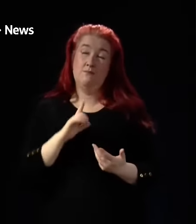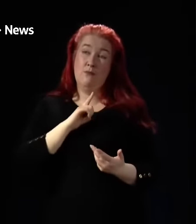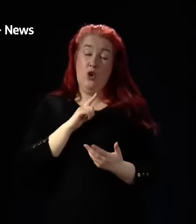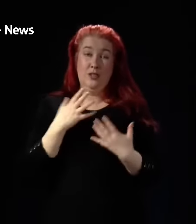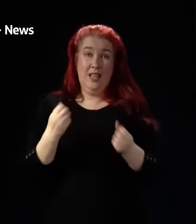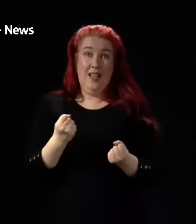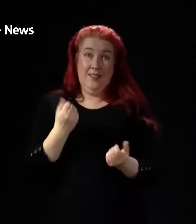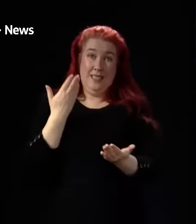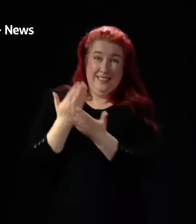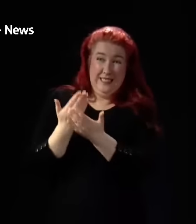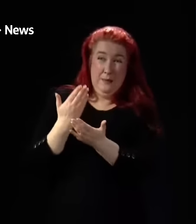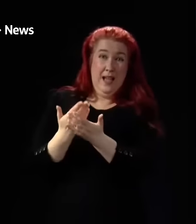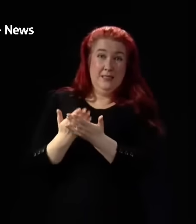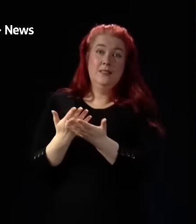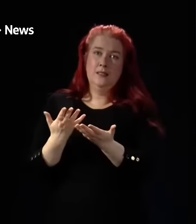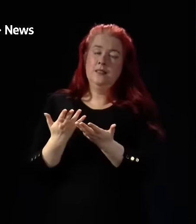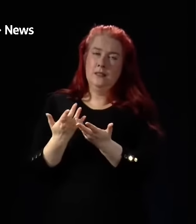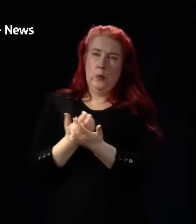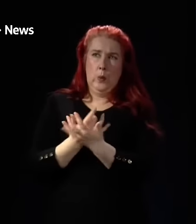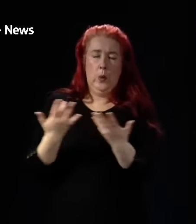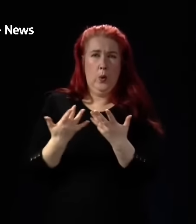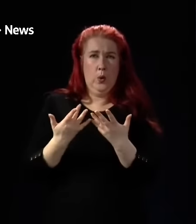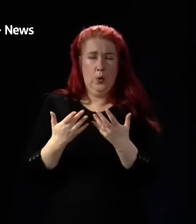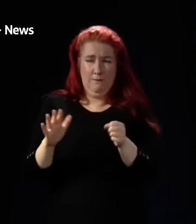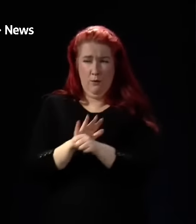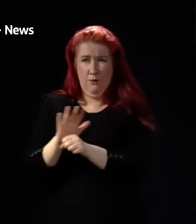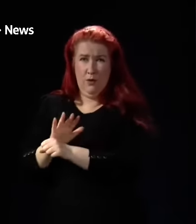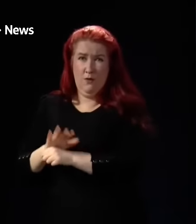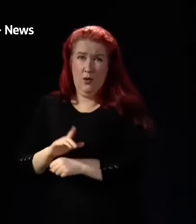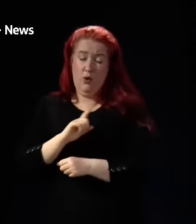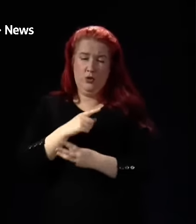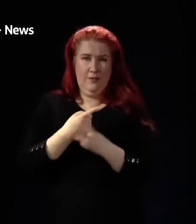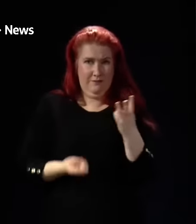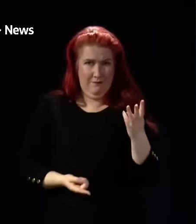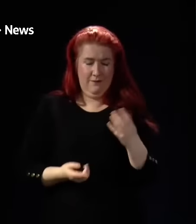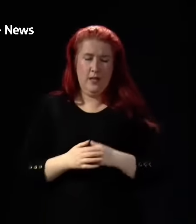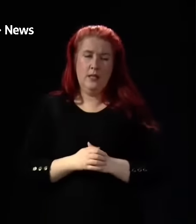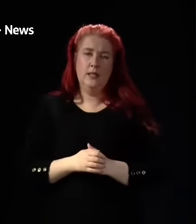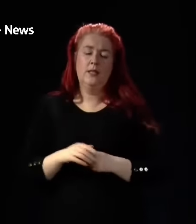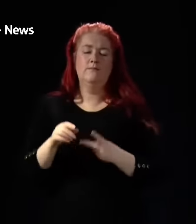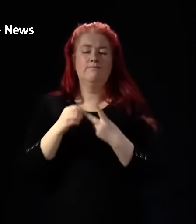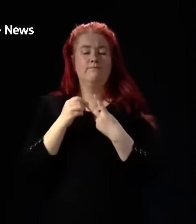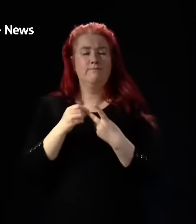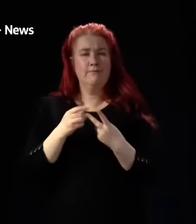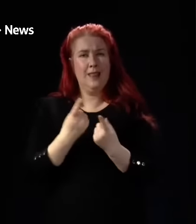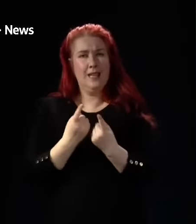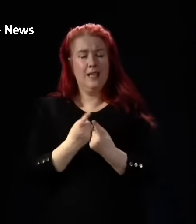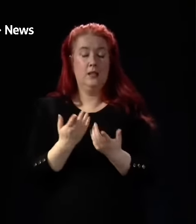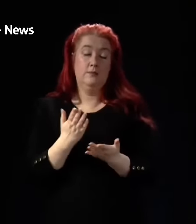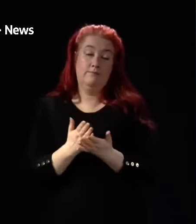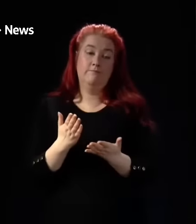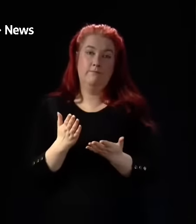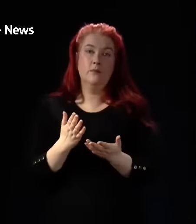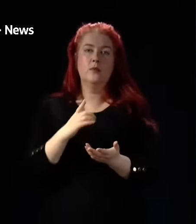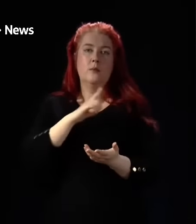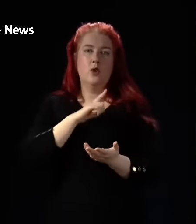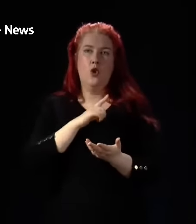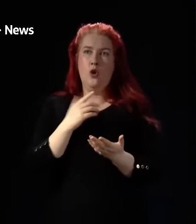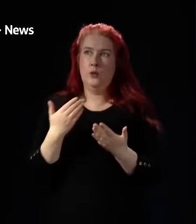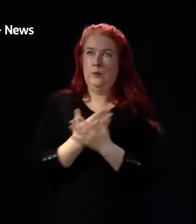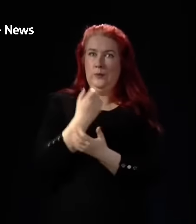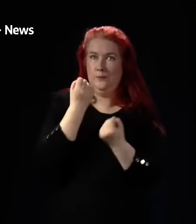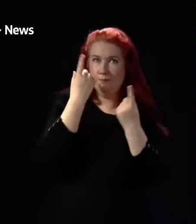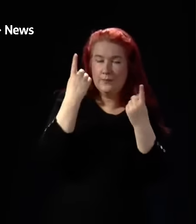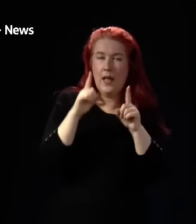as a result of all of the things I've already mentioned. Second partly in fact as a result of initiatives